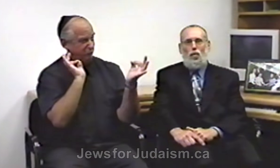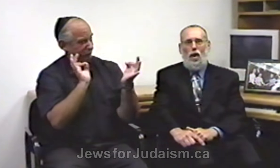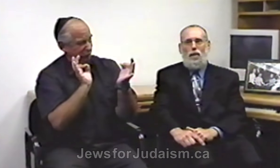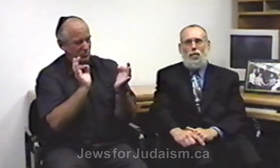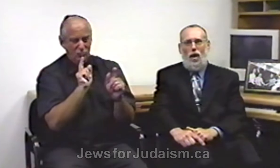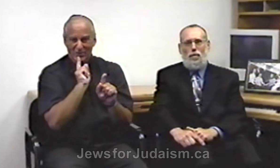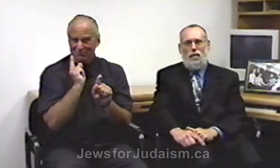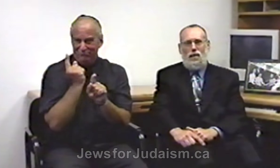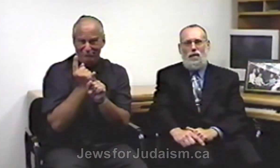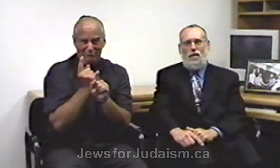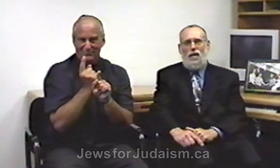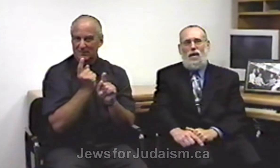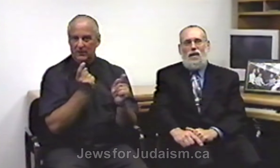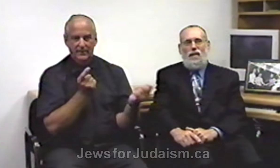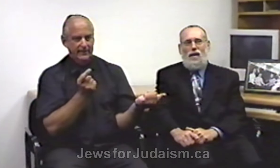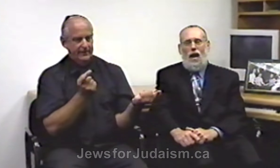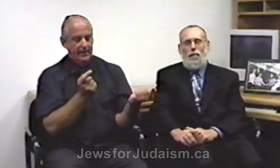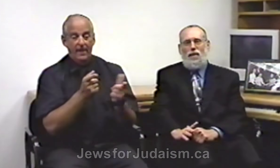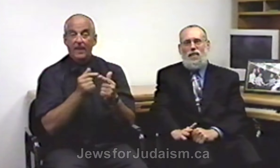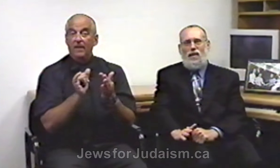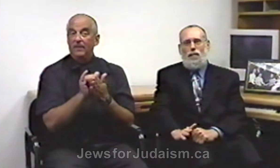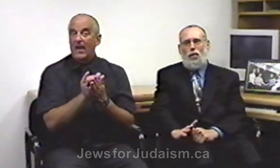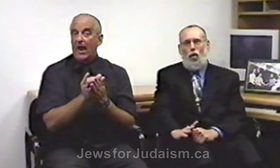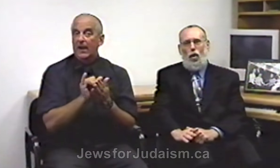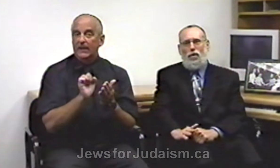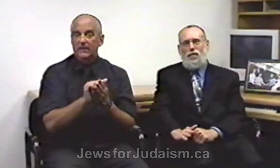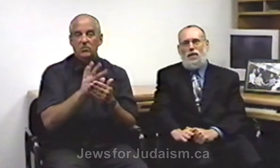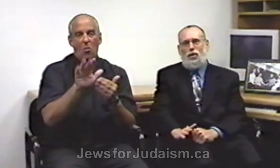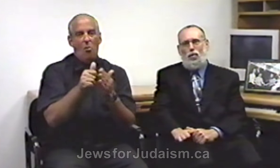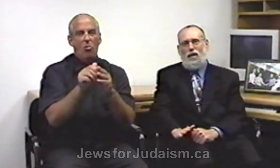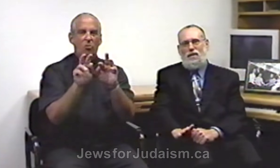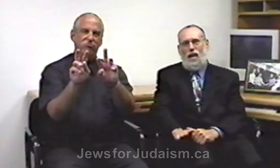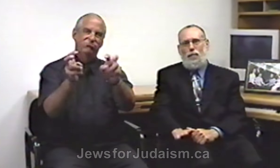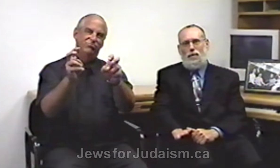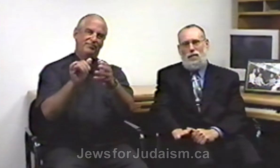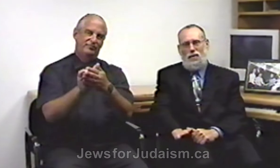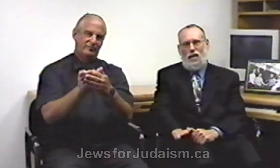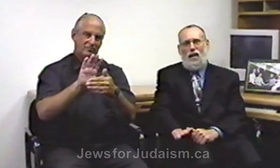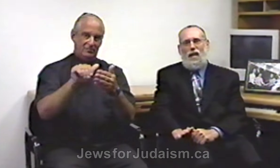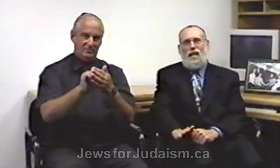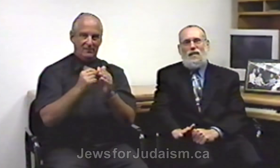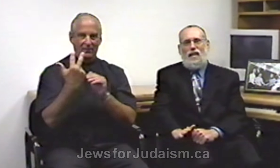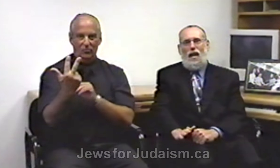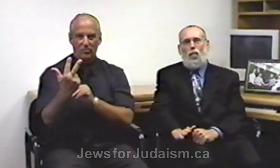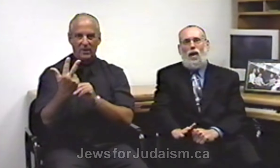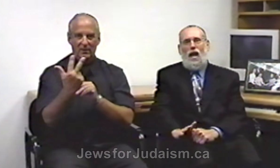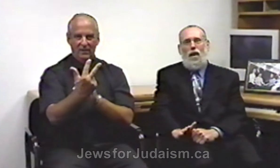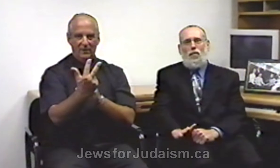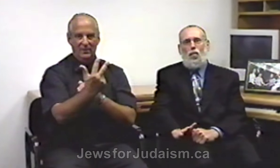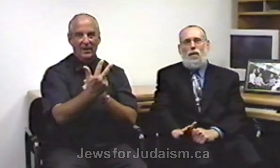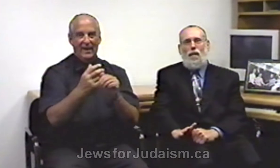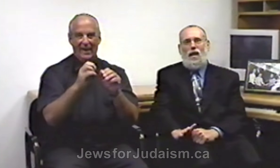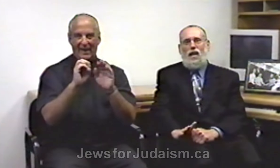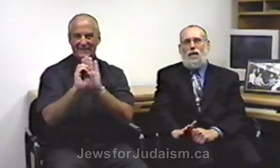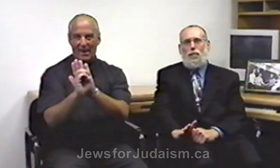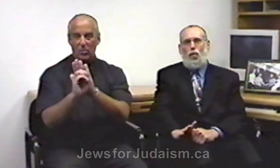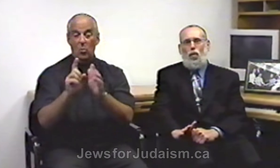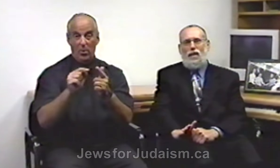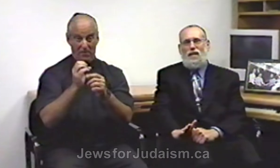running properly the common theme in all of these three examples is that whenever we make an important